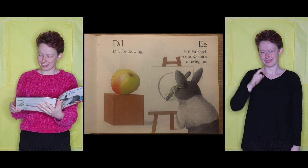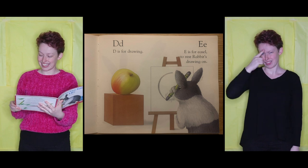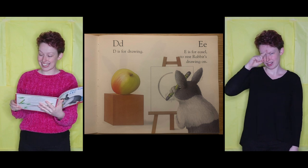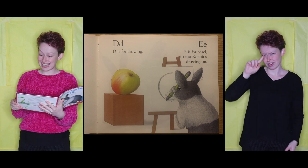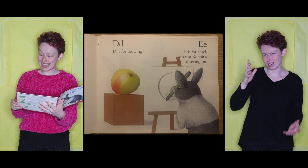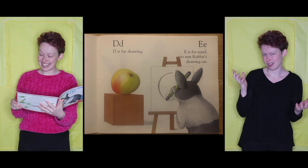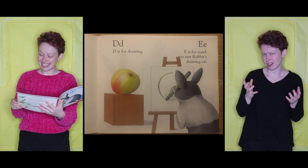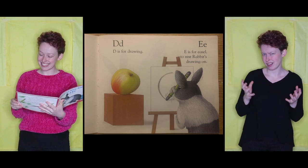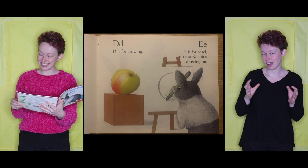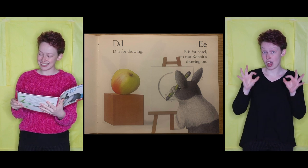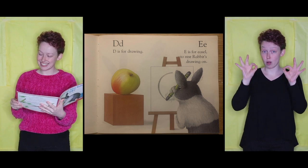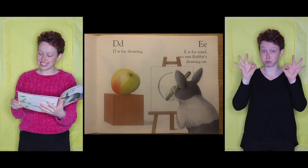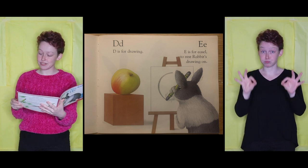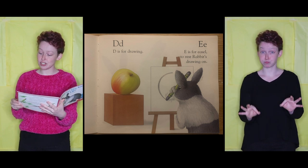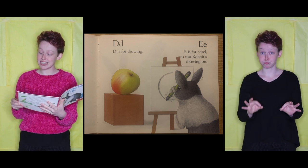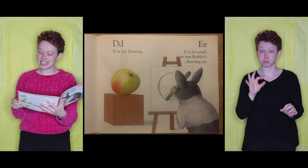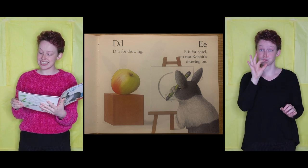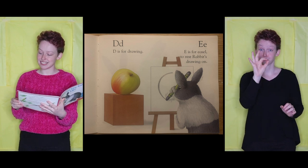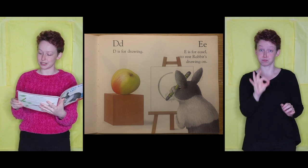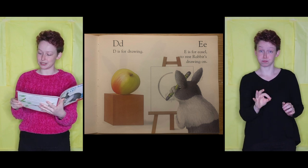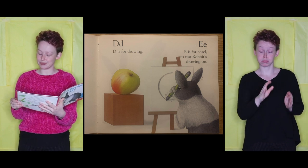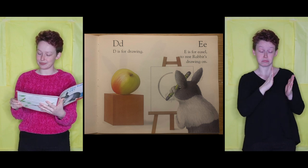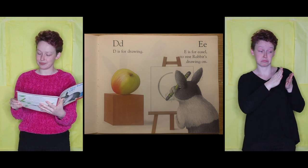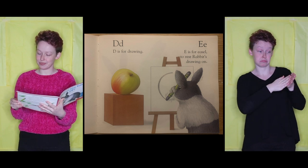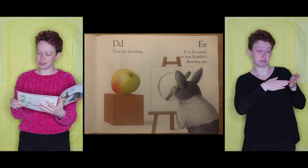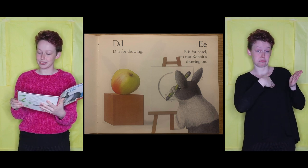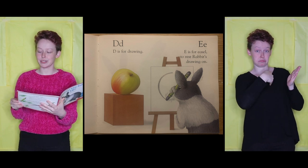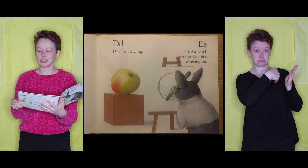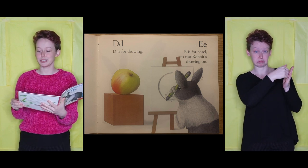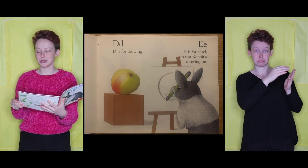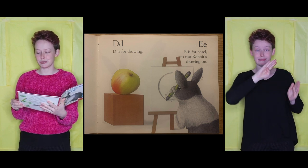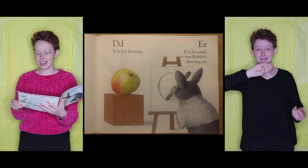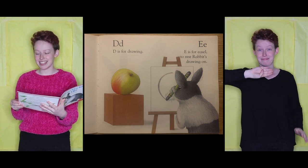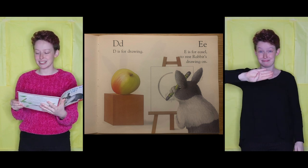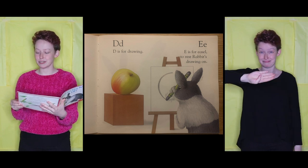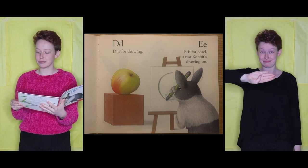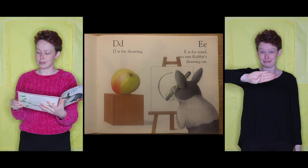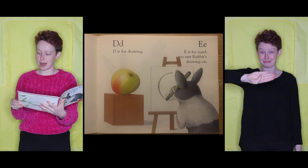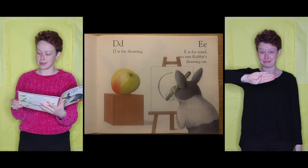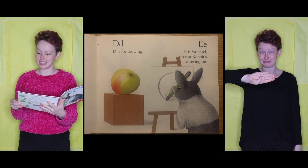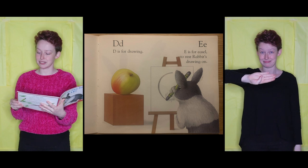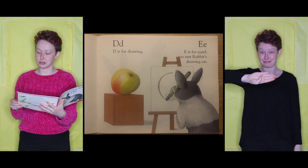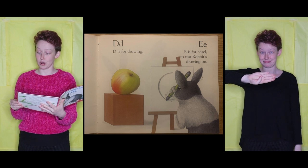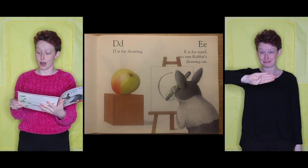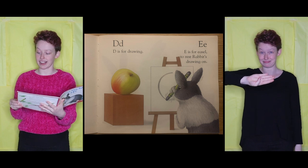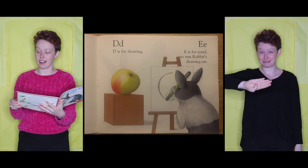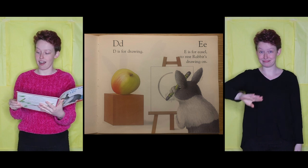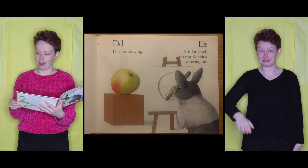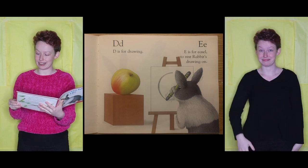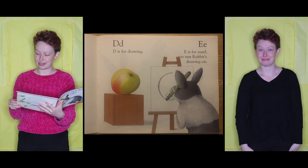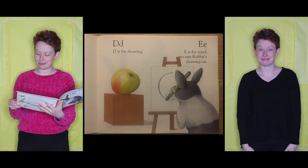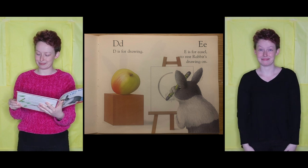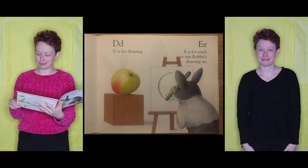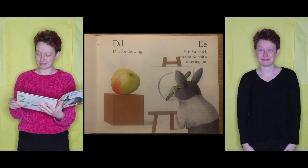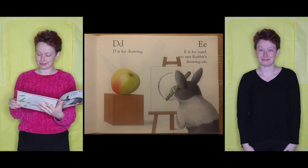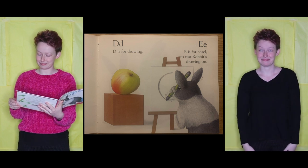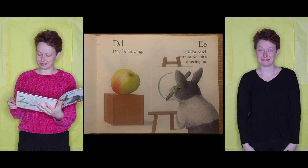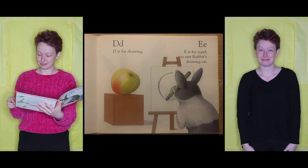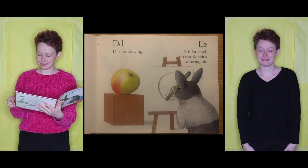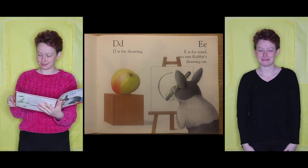E is for Easel, to rest rabbit's drawing on.